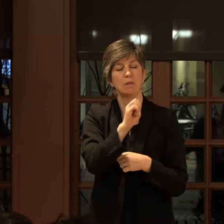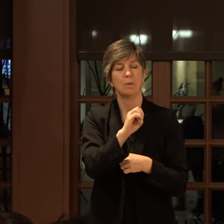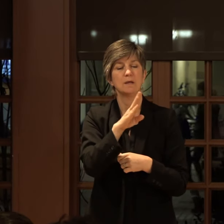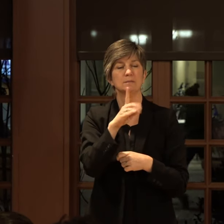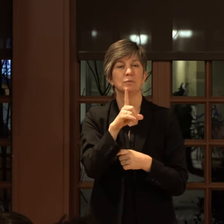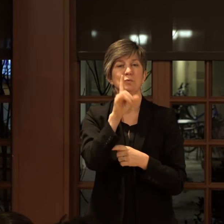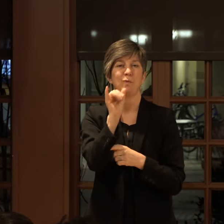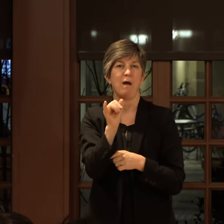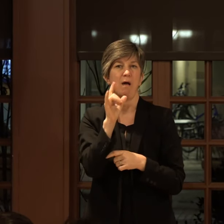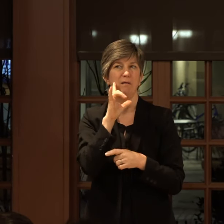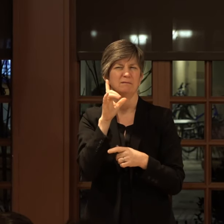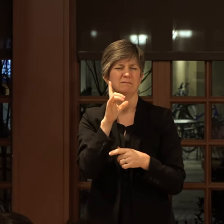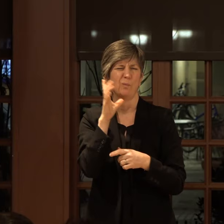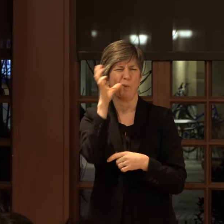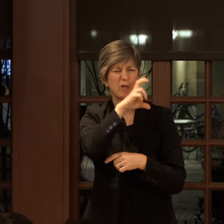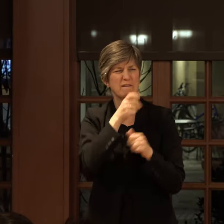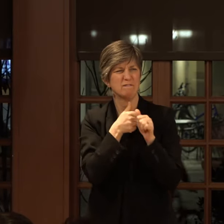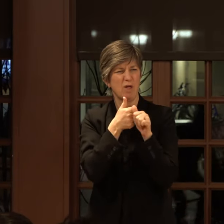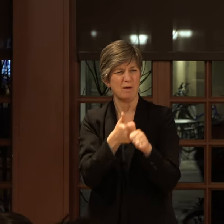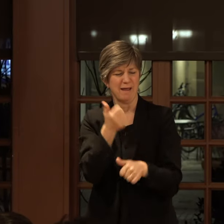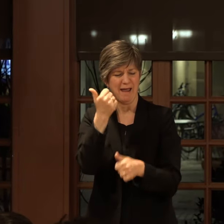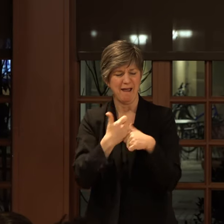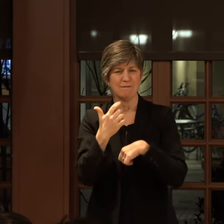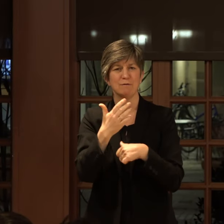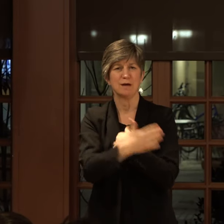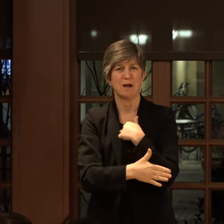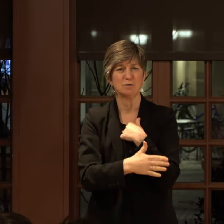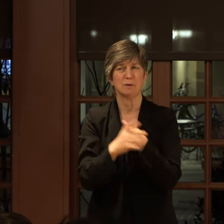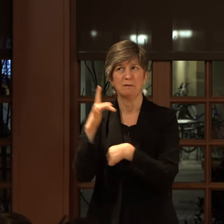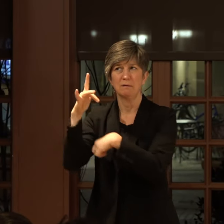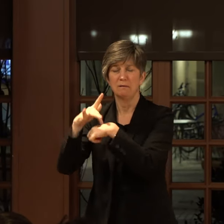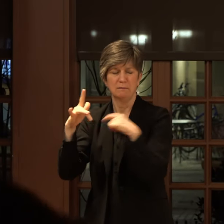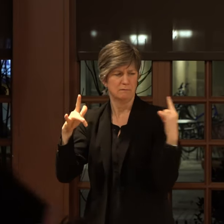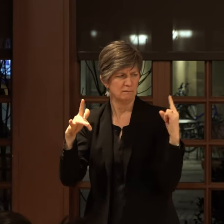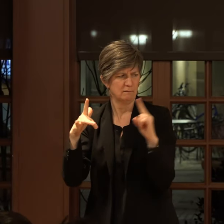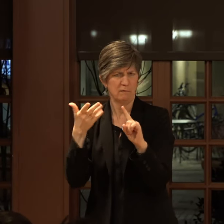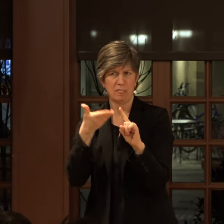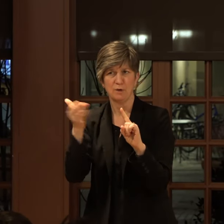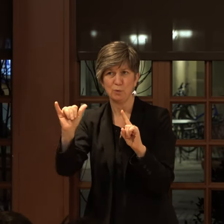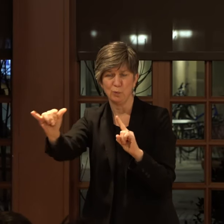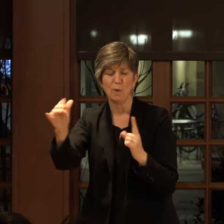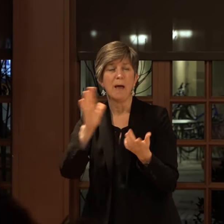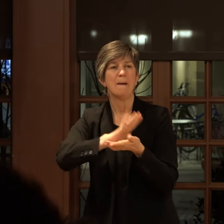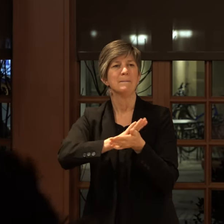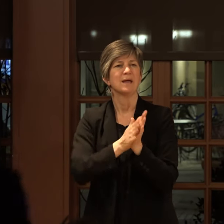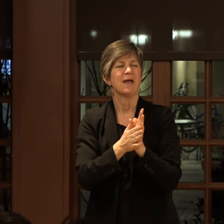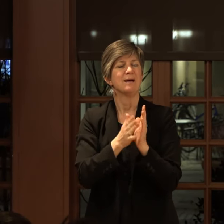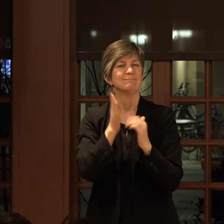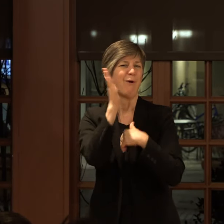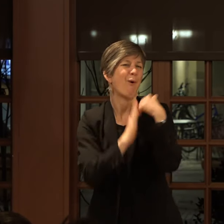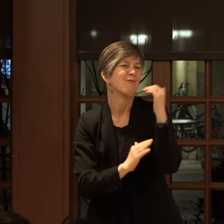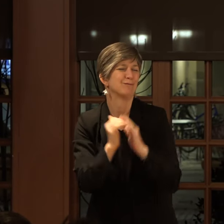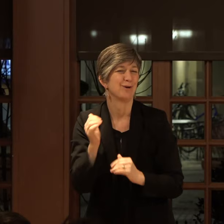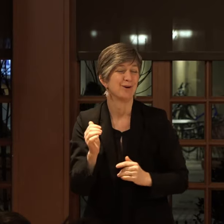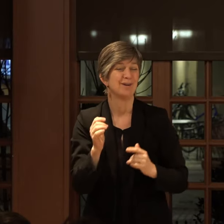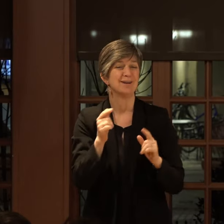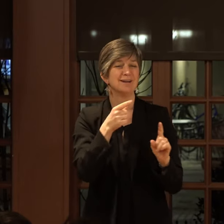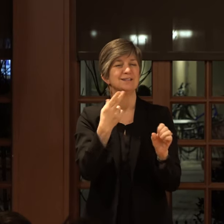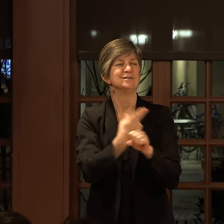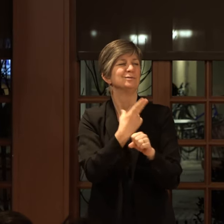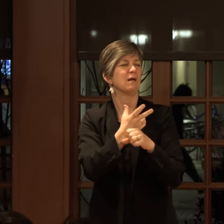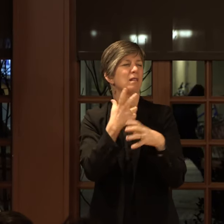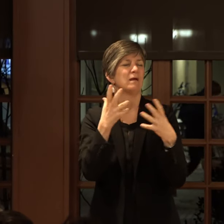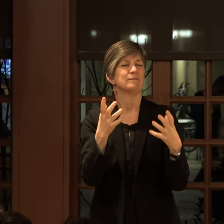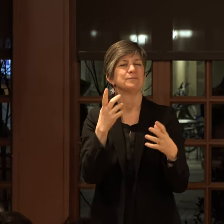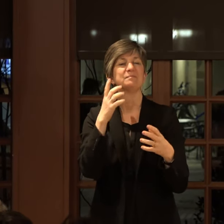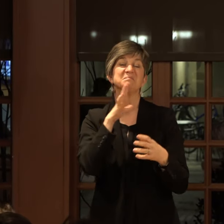followed us, weirdly. It was like every country we went to, there was Louise. And became sort of this site of comfort, because Louise uses a lot of,